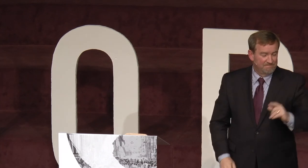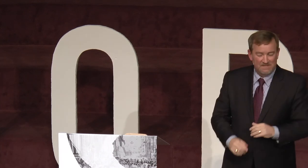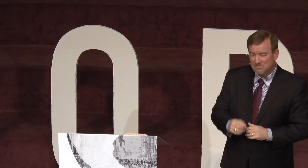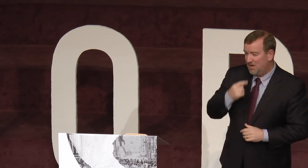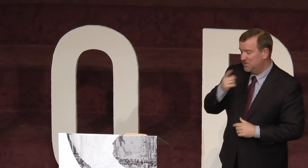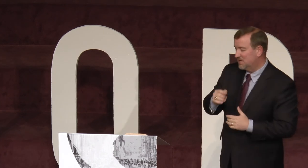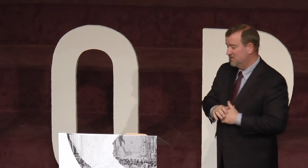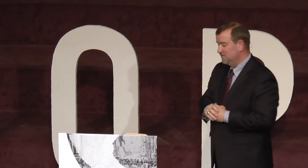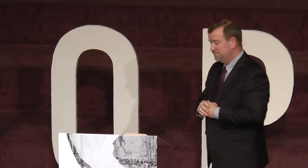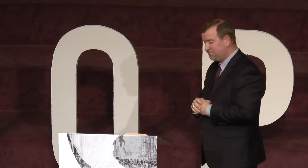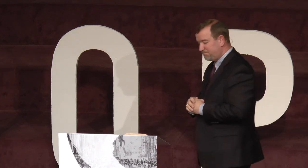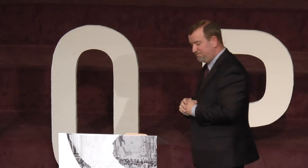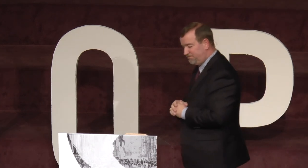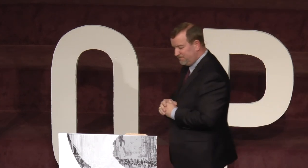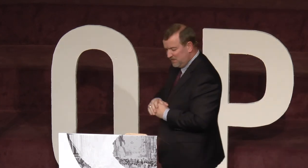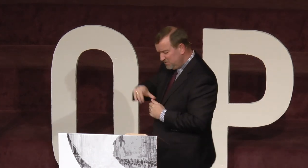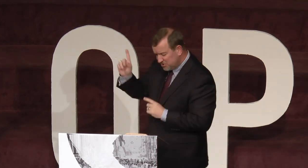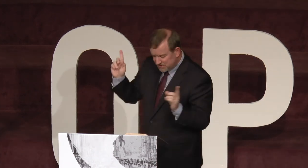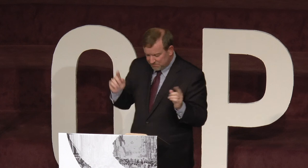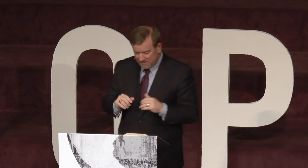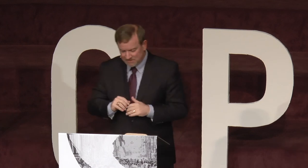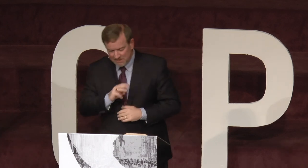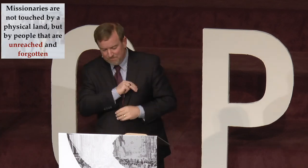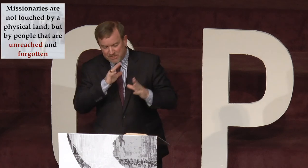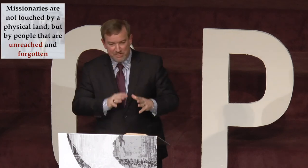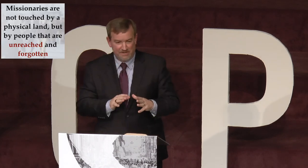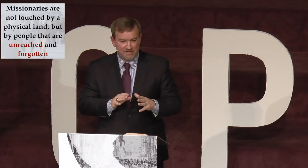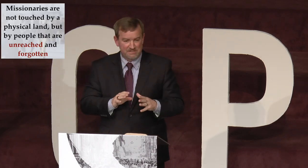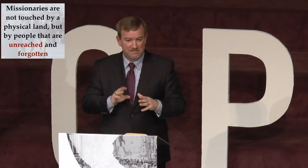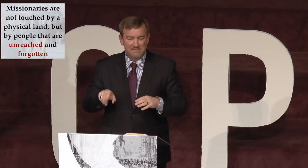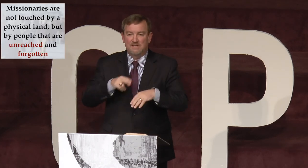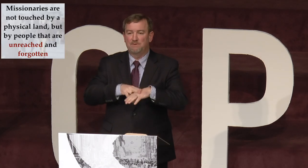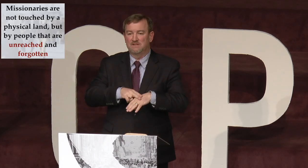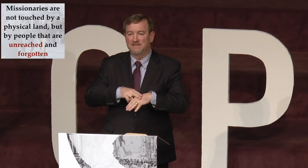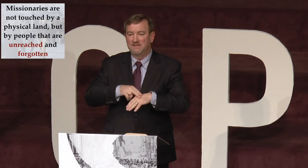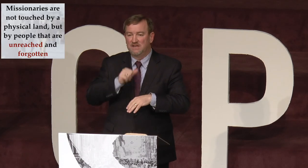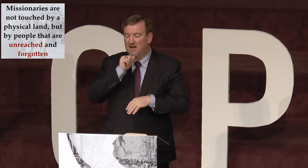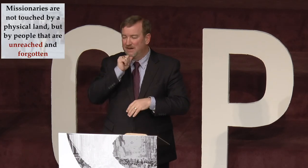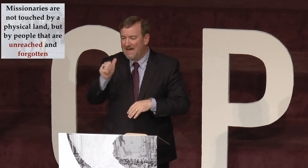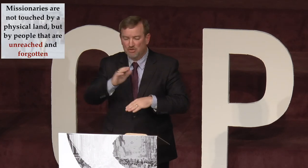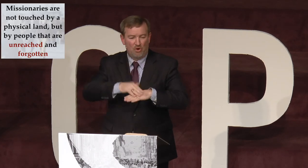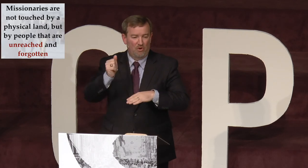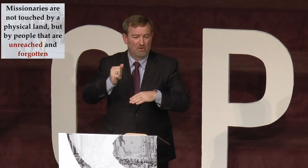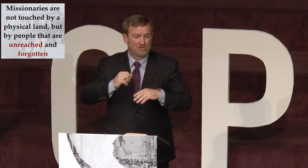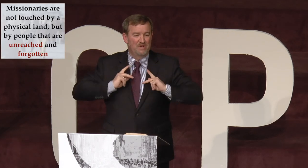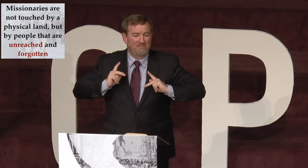So I want to tell you, let me show you something else. Missionaries typically are not called to a